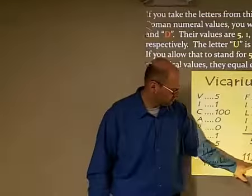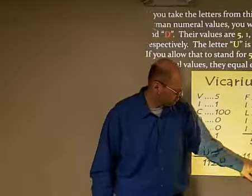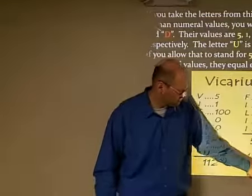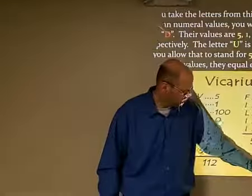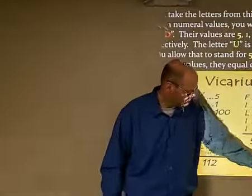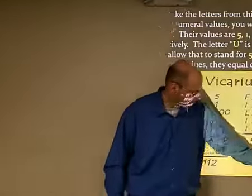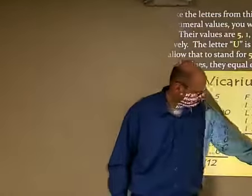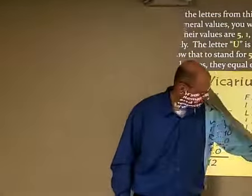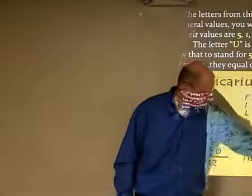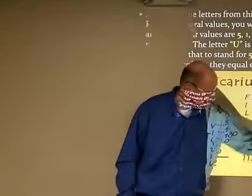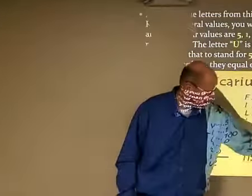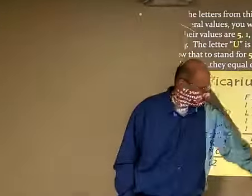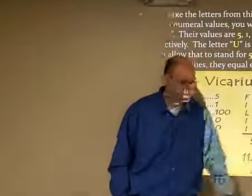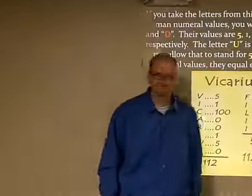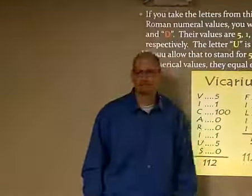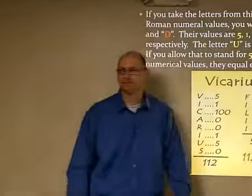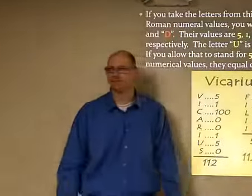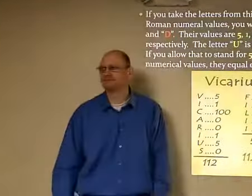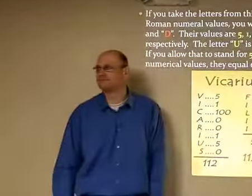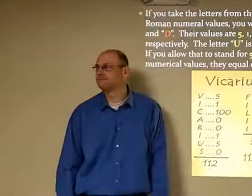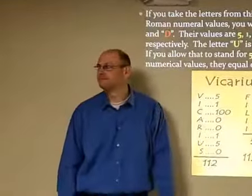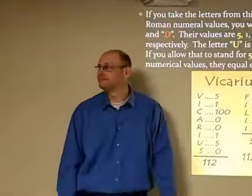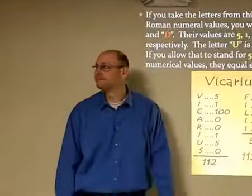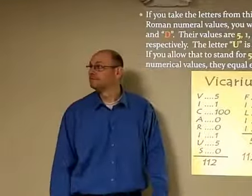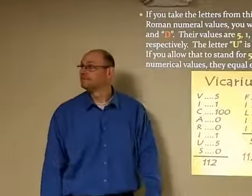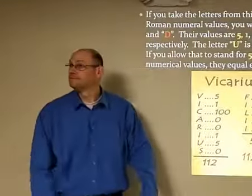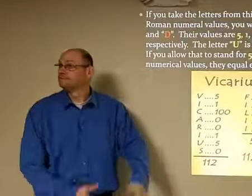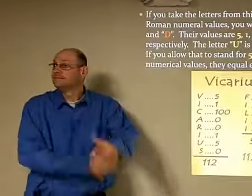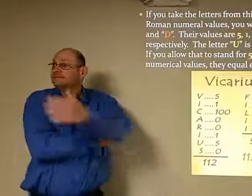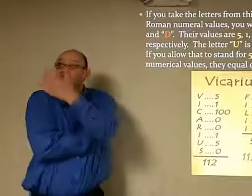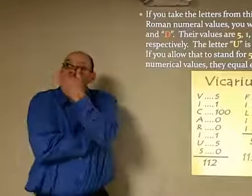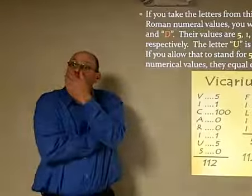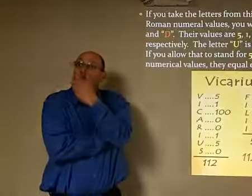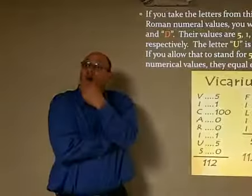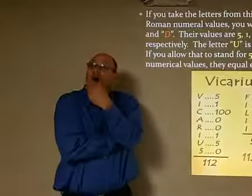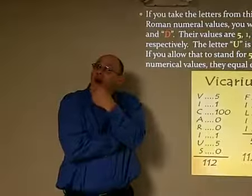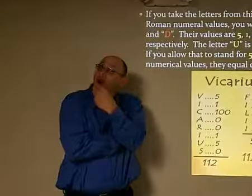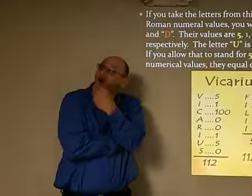112 plus 53 plus 501 it equals 666